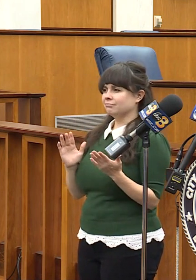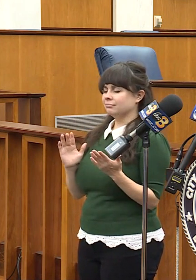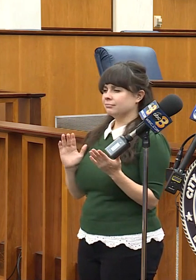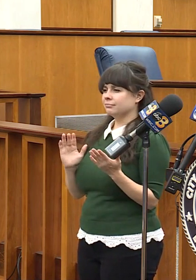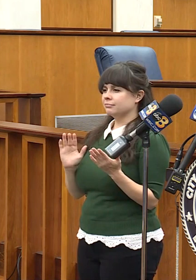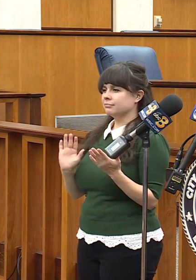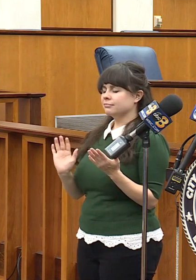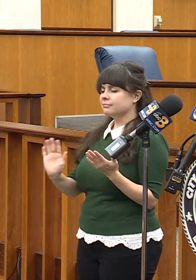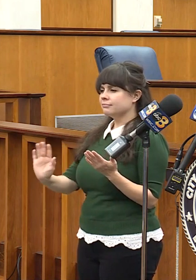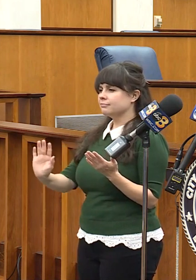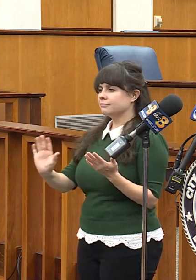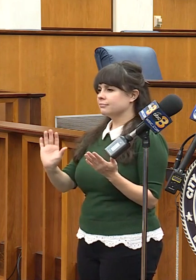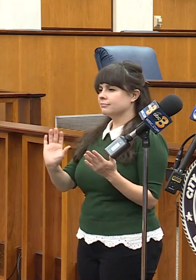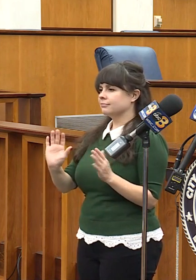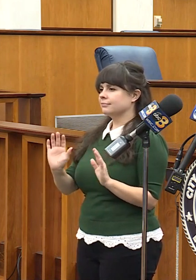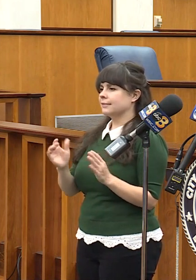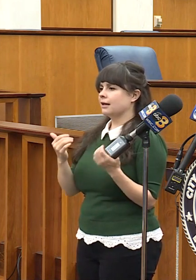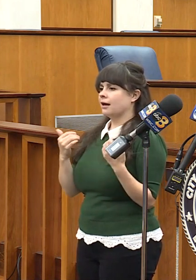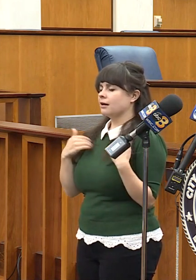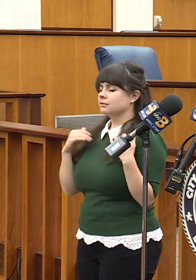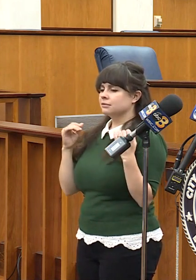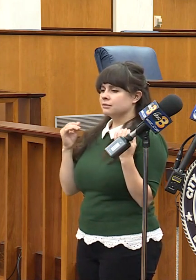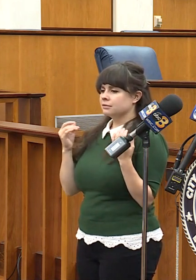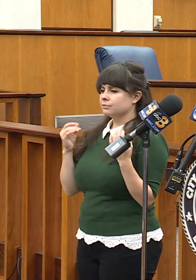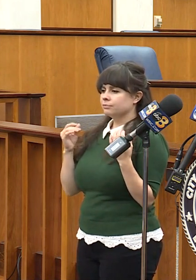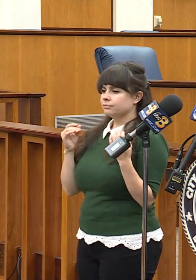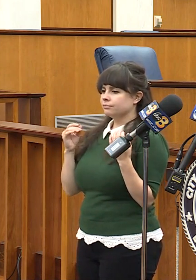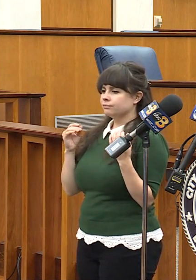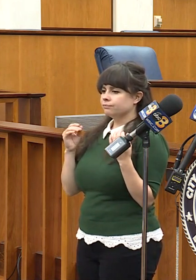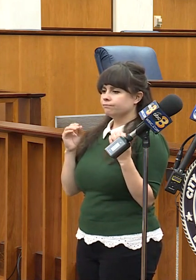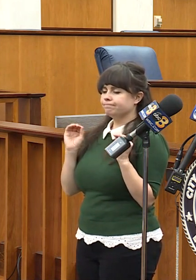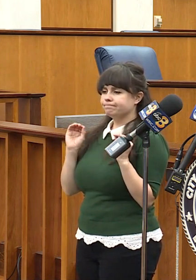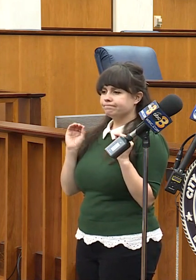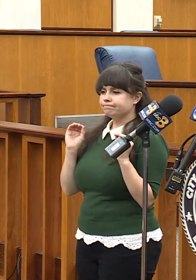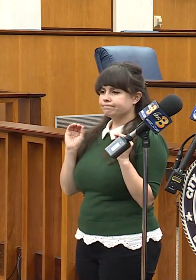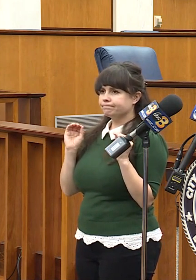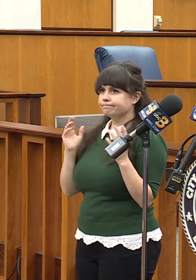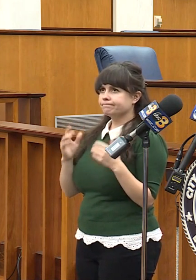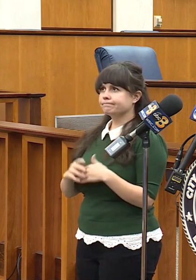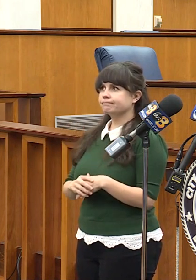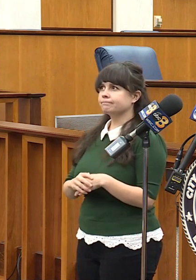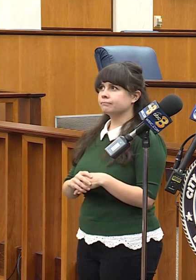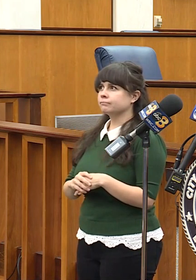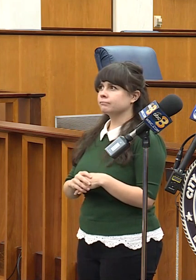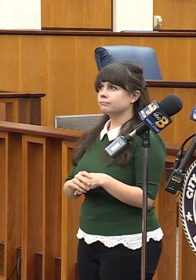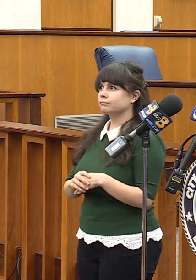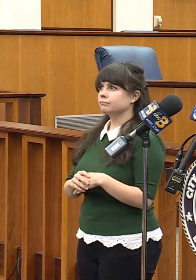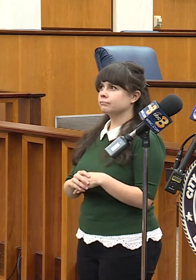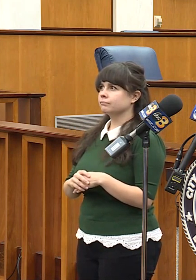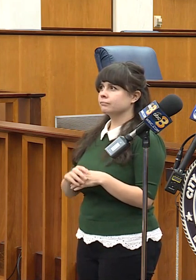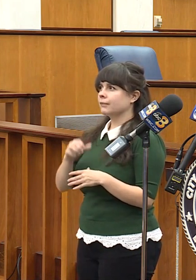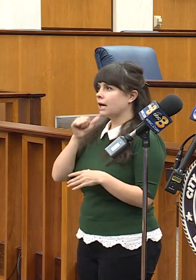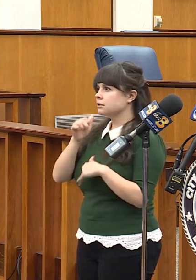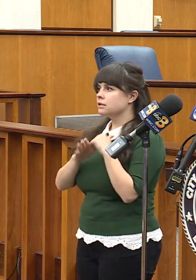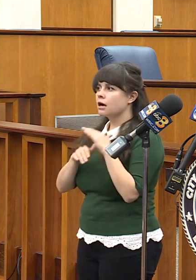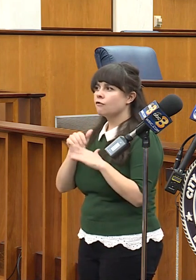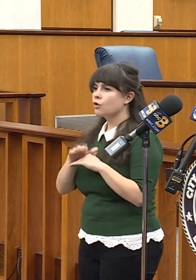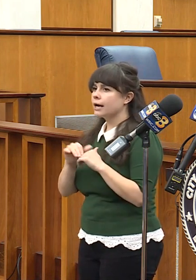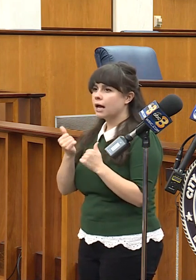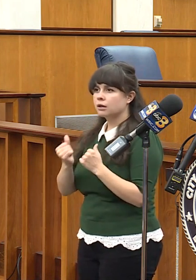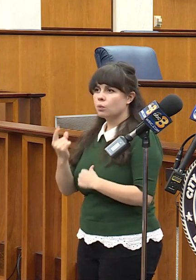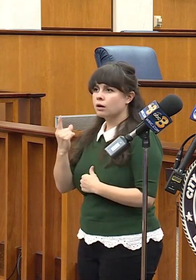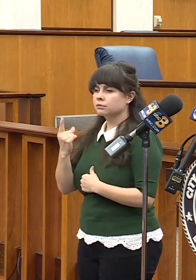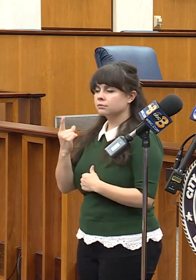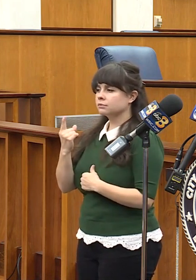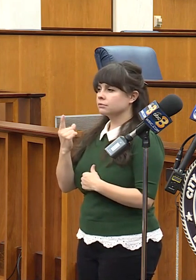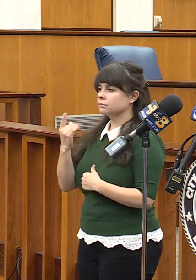That doesn't give any sort of doesn't comfort anyone that